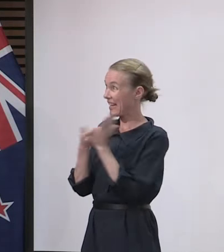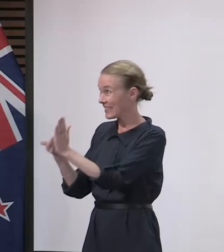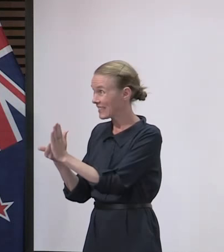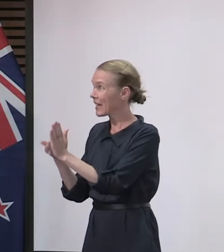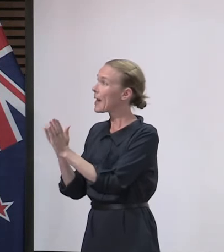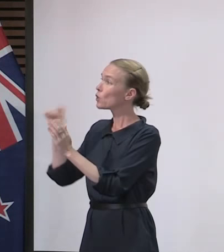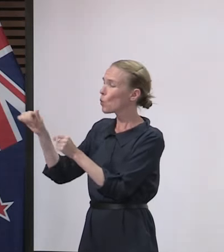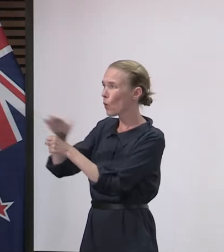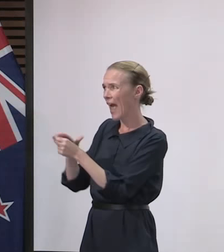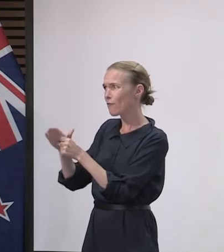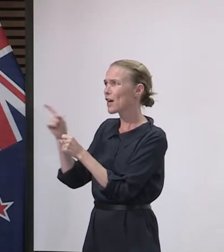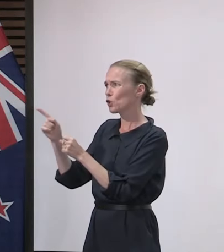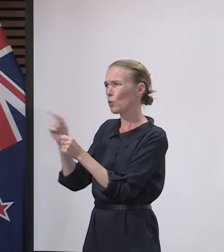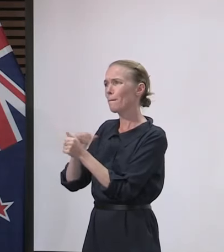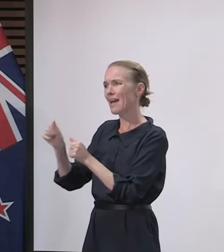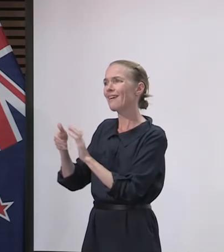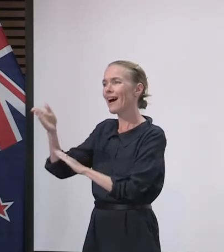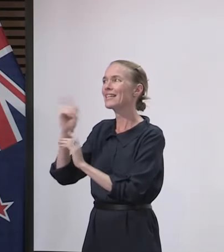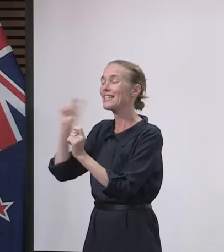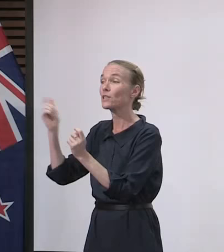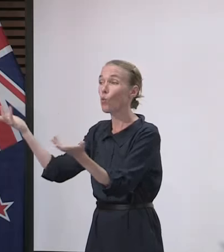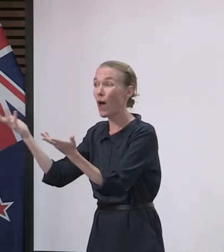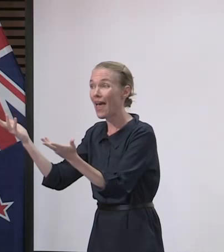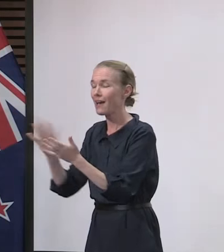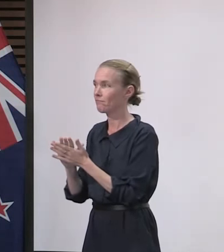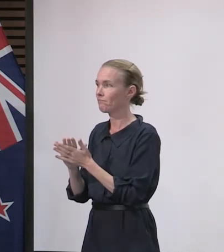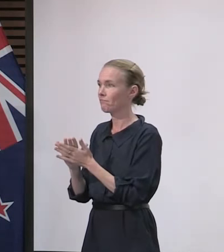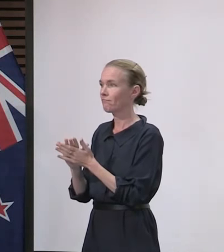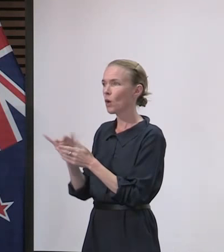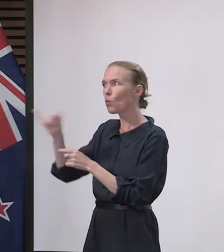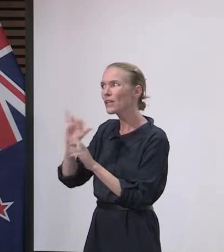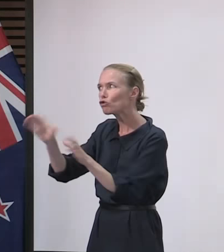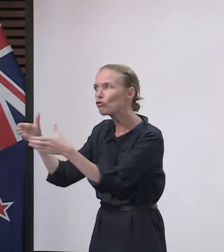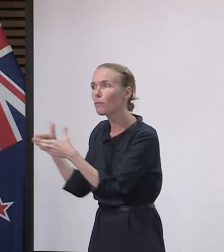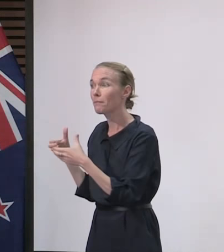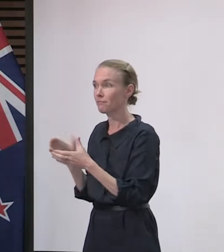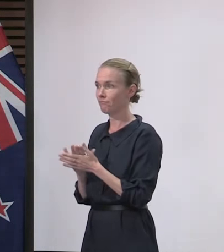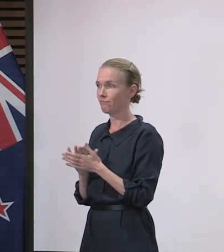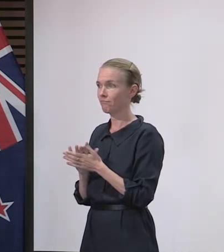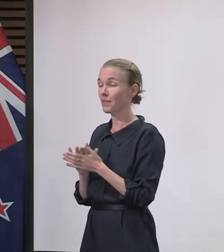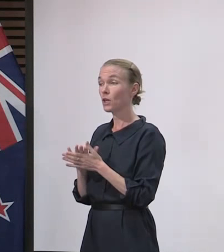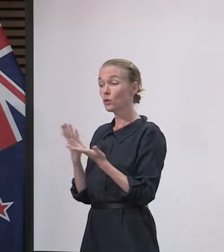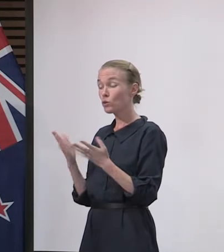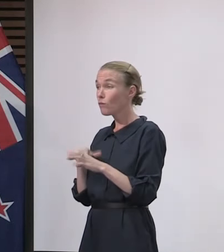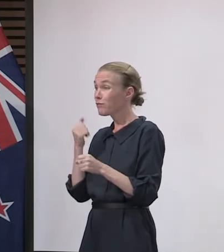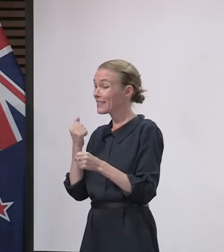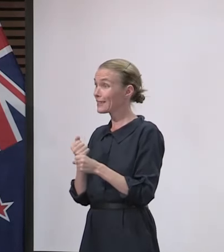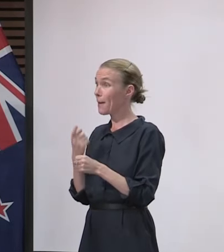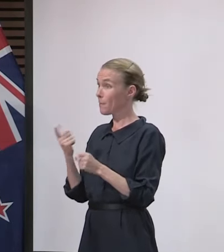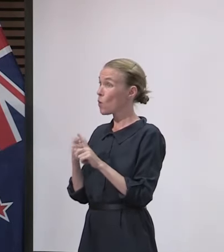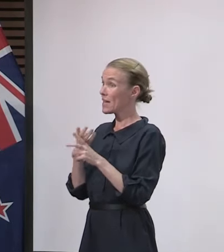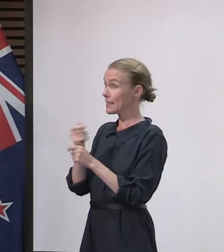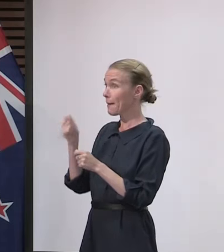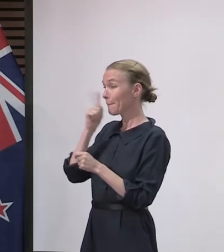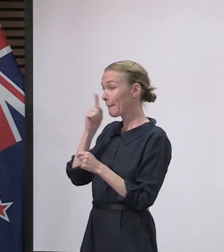And for some groups, for example, those working in border agencies, that might require actually just regular testing of the same